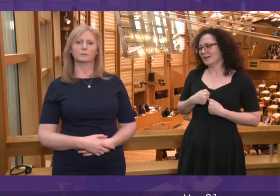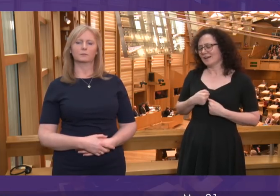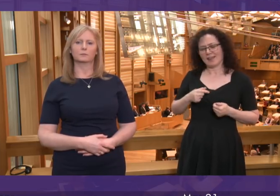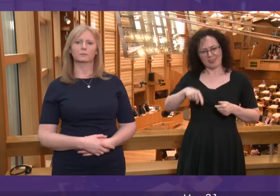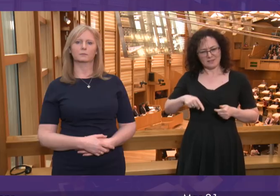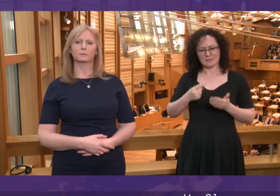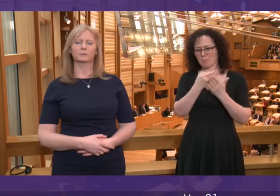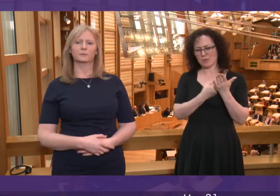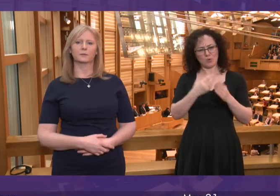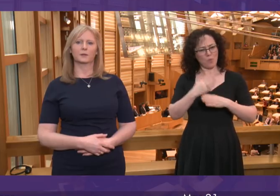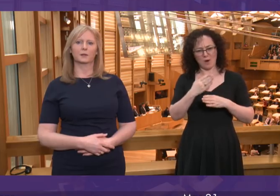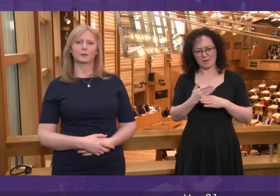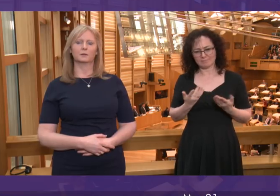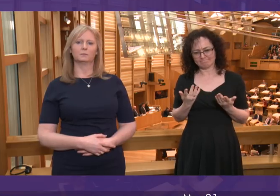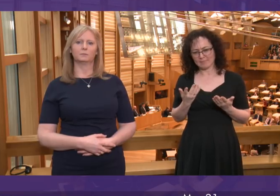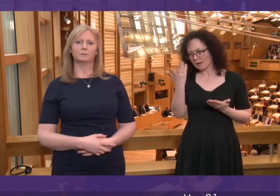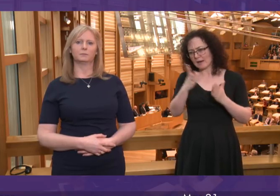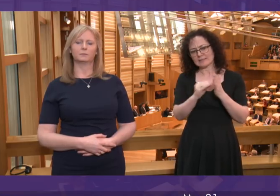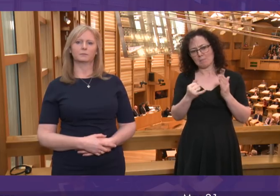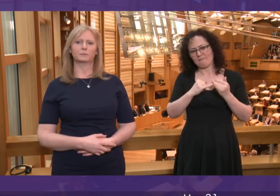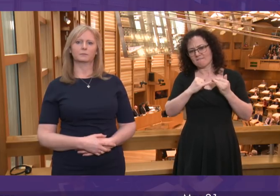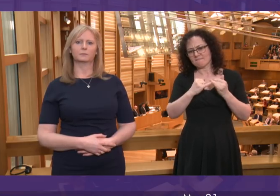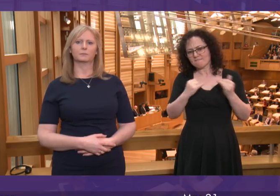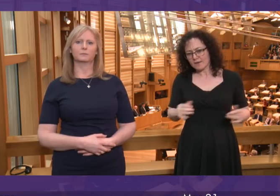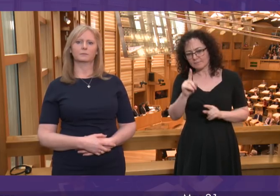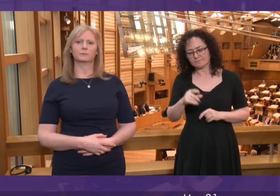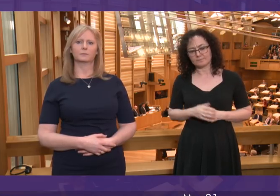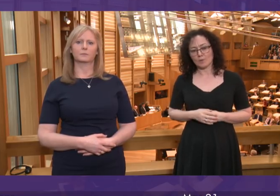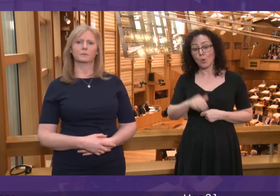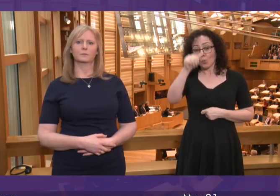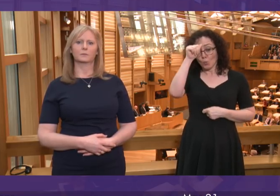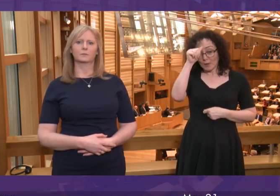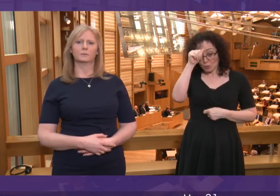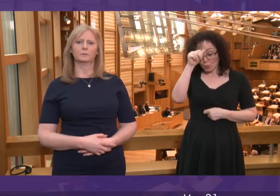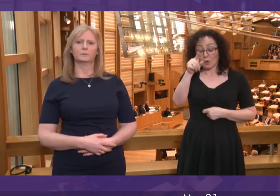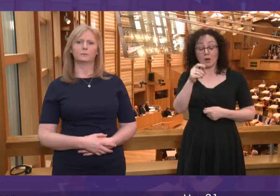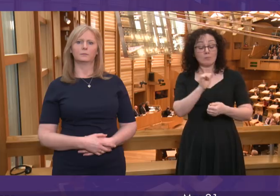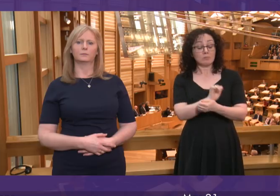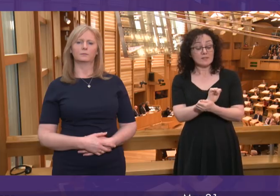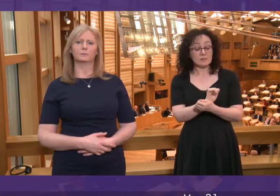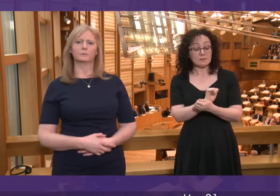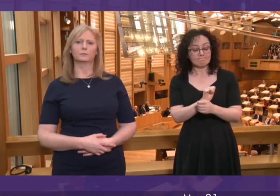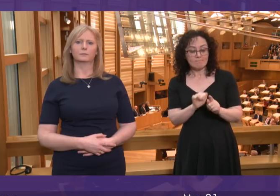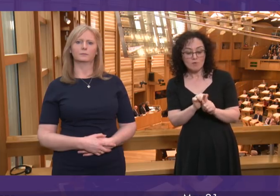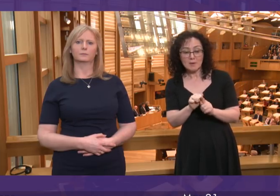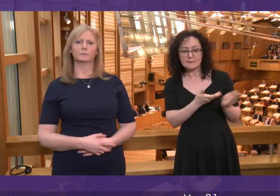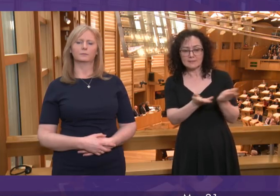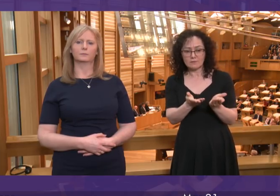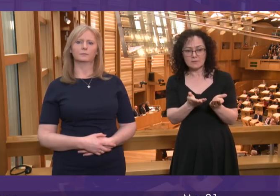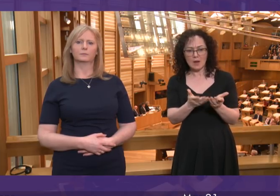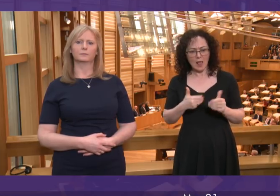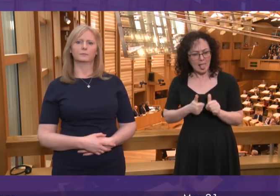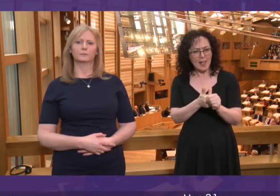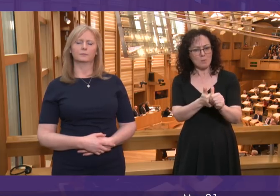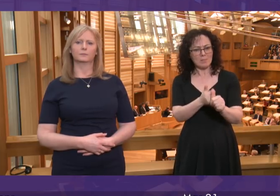Regrettably, it has been a failure. And here's an example of that. We know rehabilitation services in prisons can be vital to turning around people's lives.